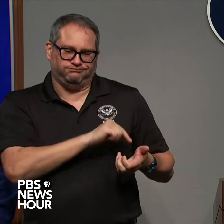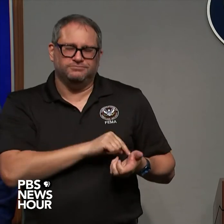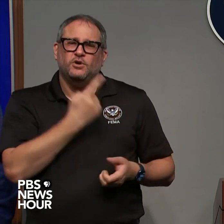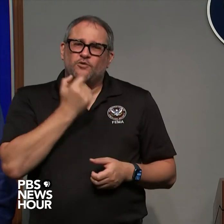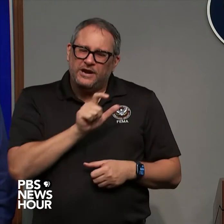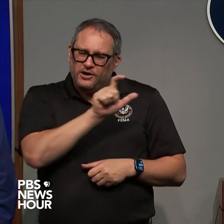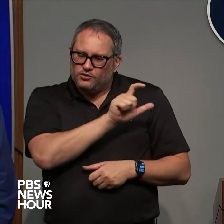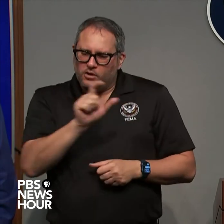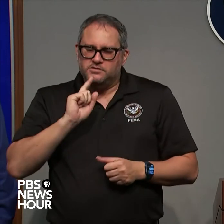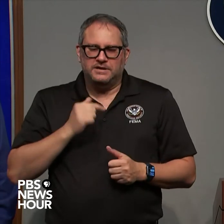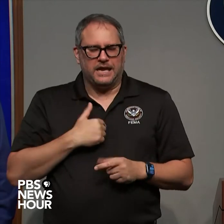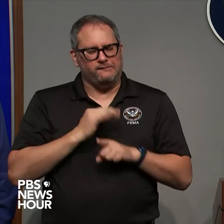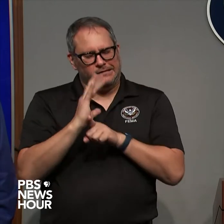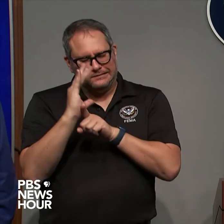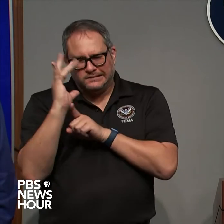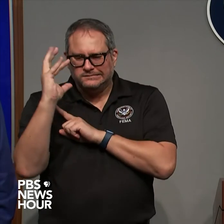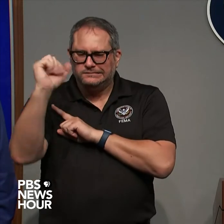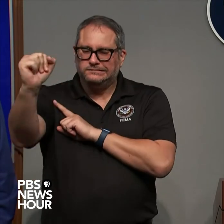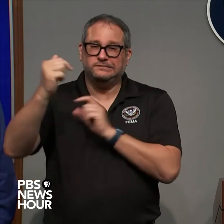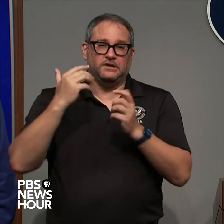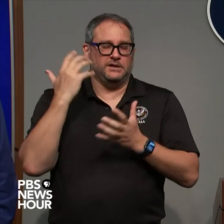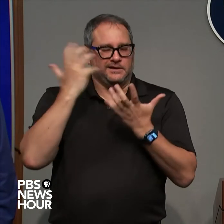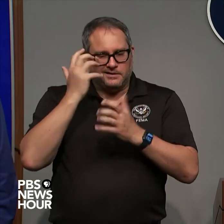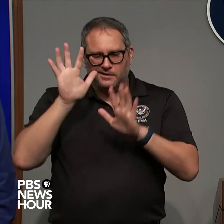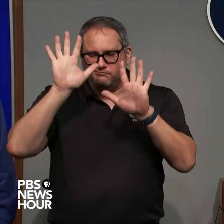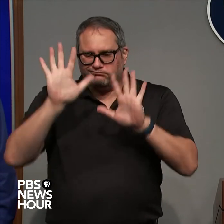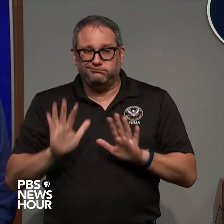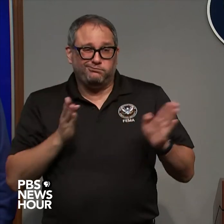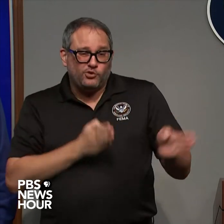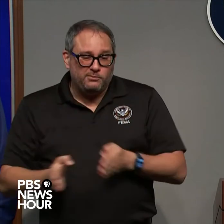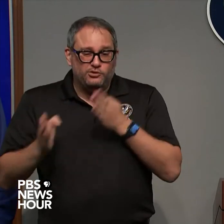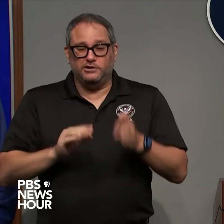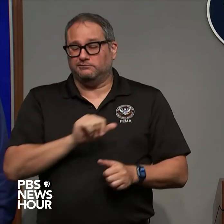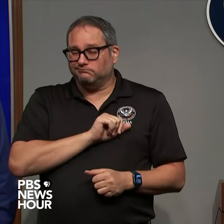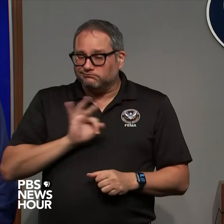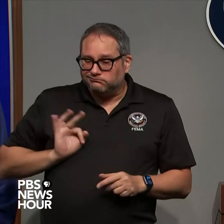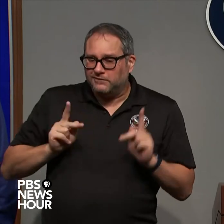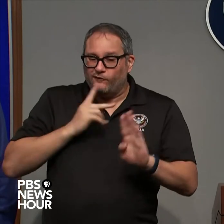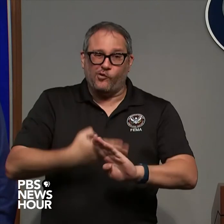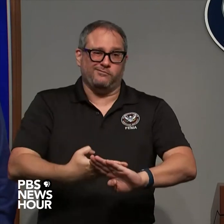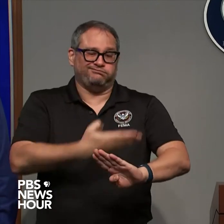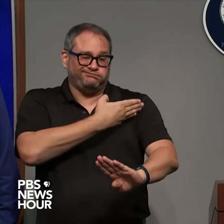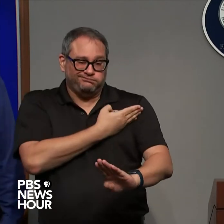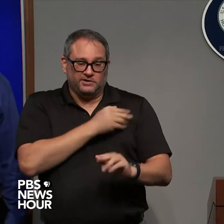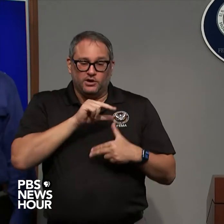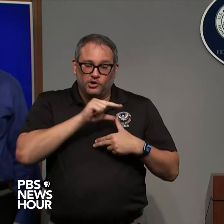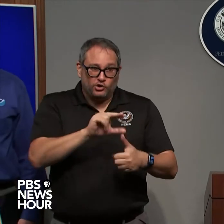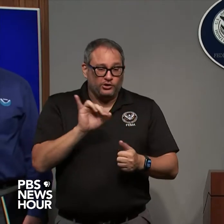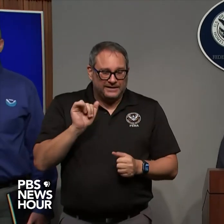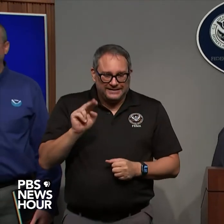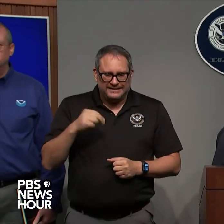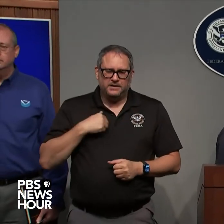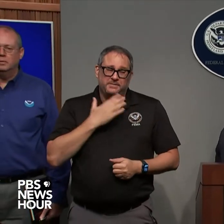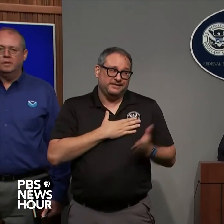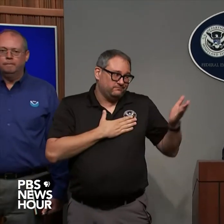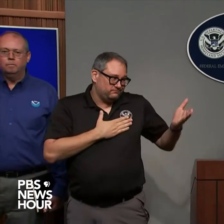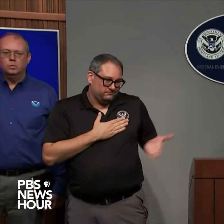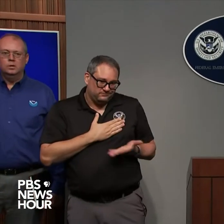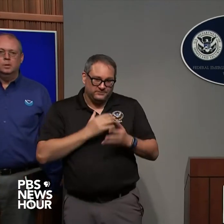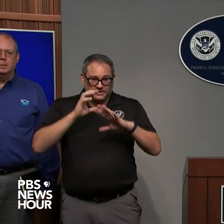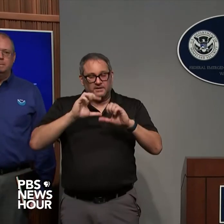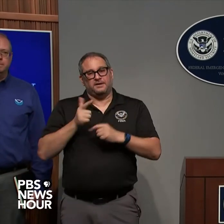an incredible amount of work in preparation for Hurricane Ian and it is my pleasure to welcome the American Red Cross CEO Gail McGovern